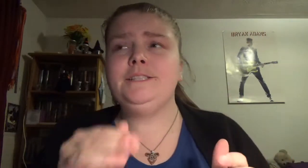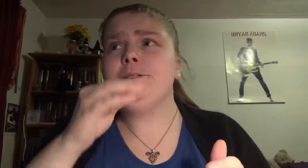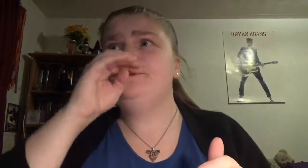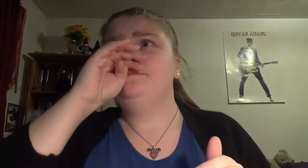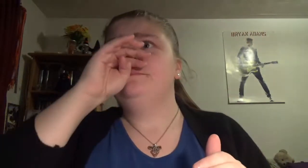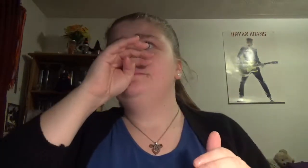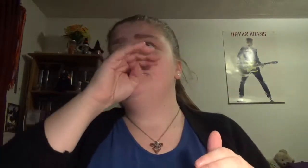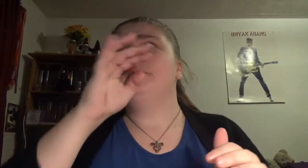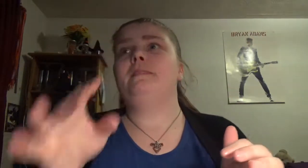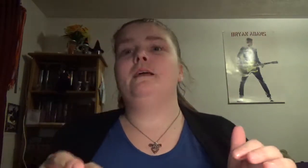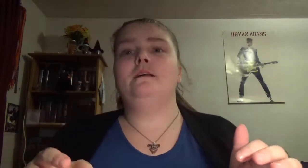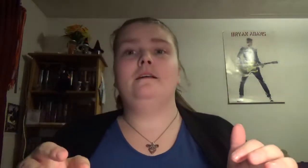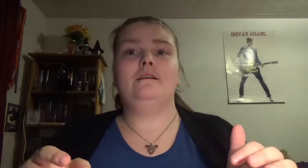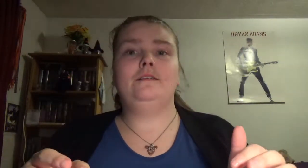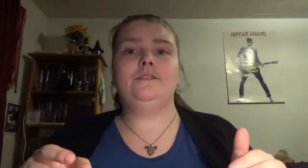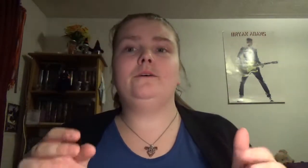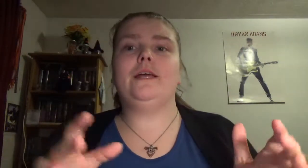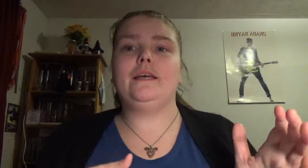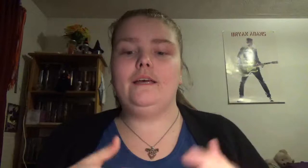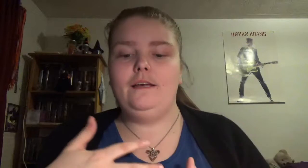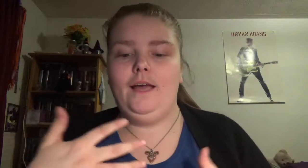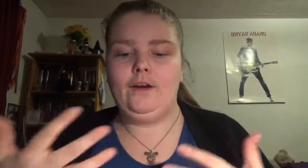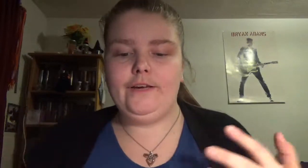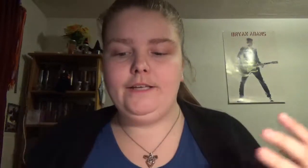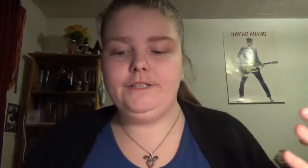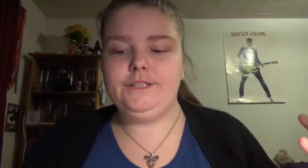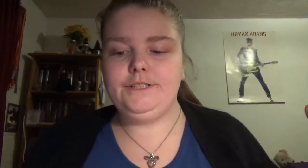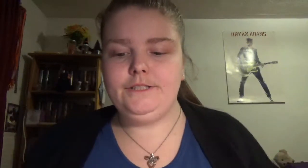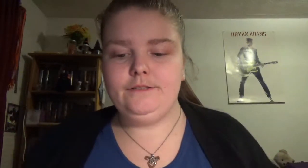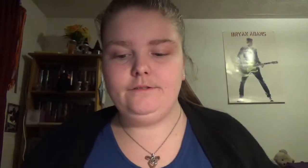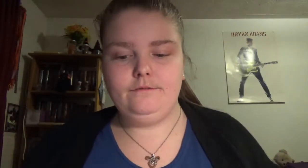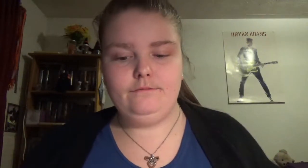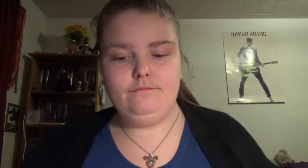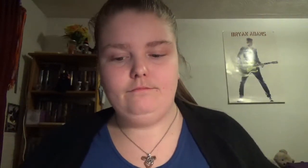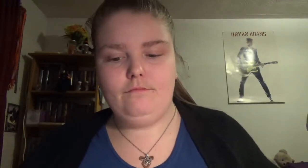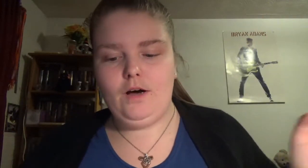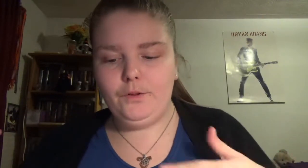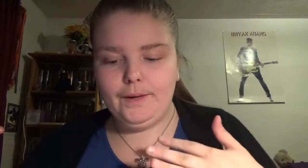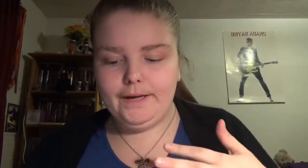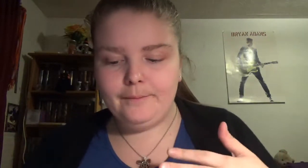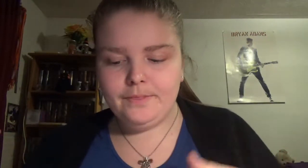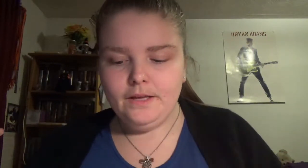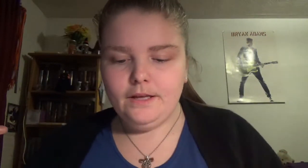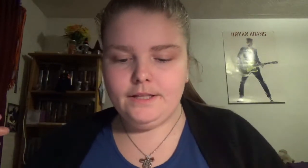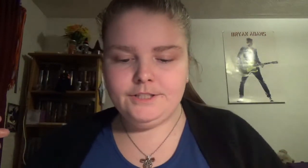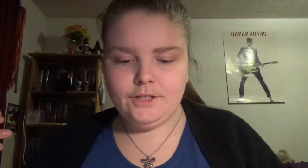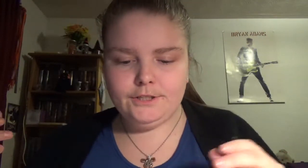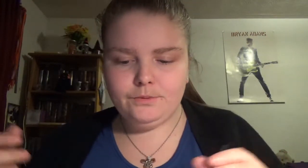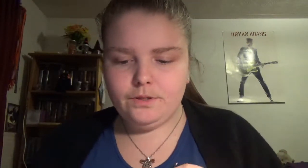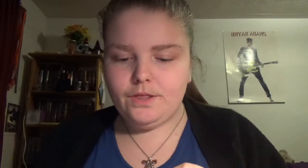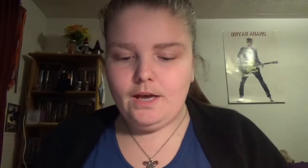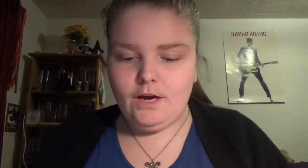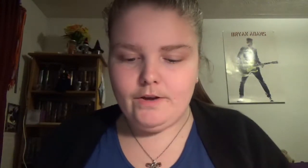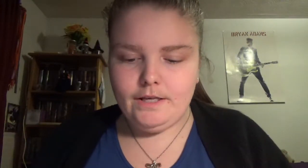so like Aries all the way it starts with Aries